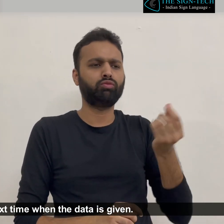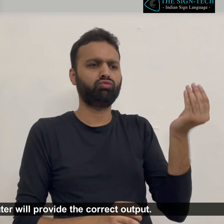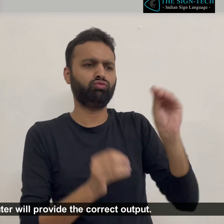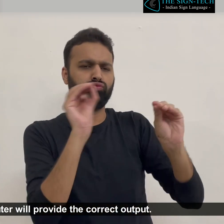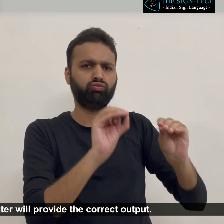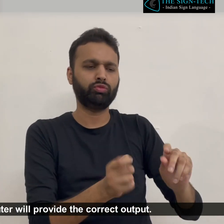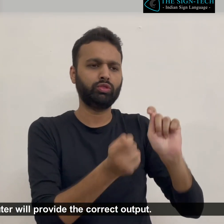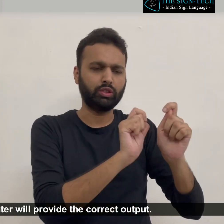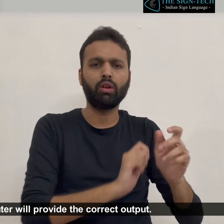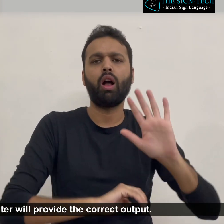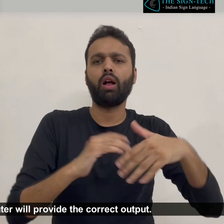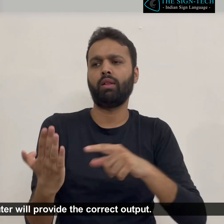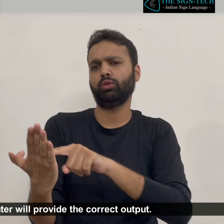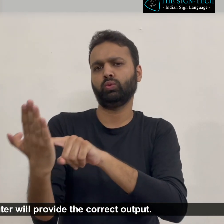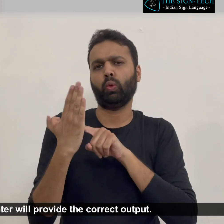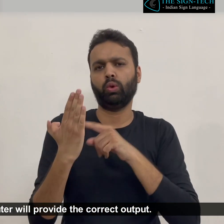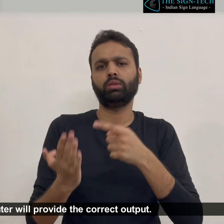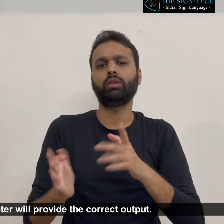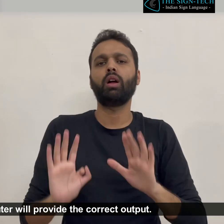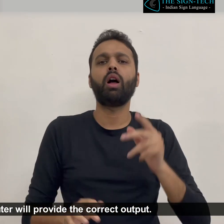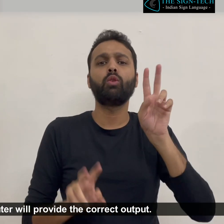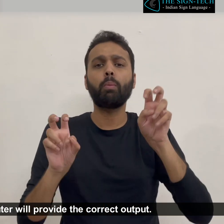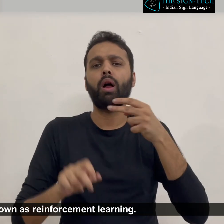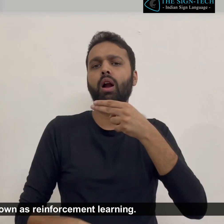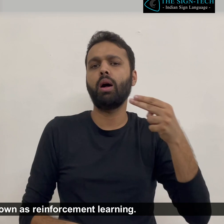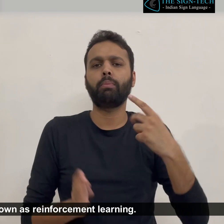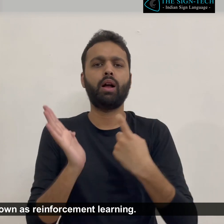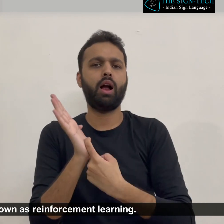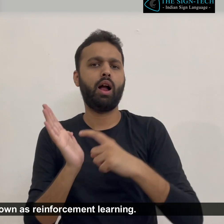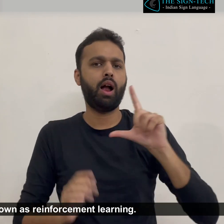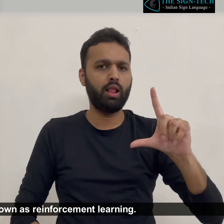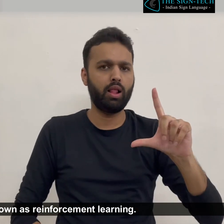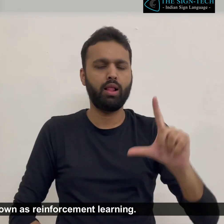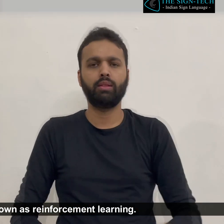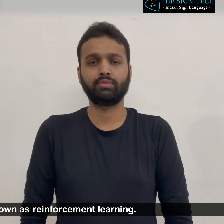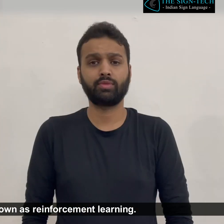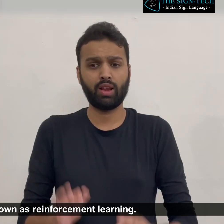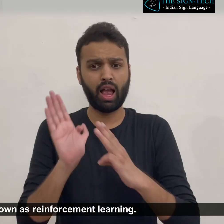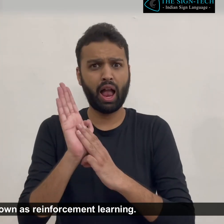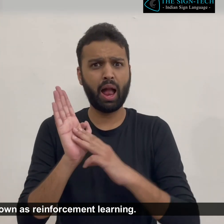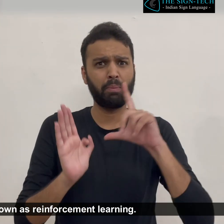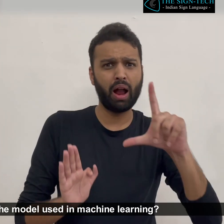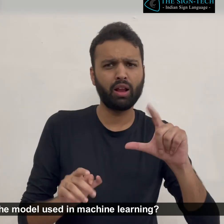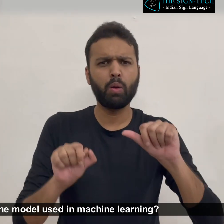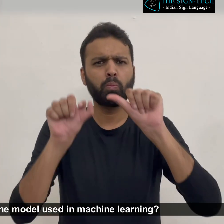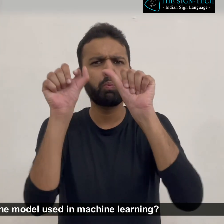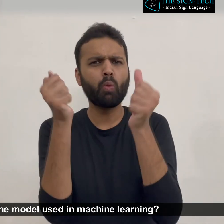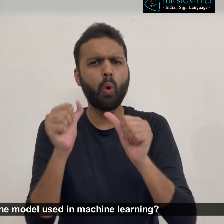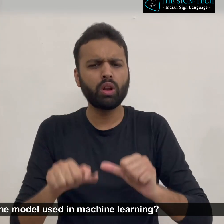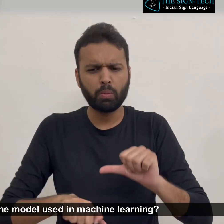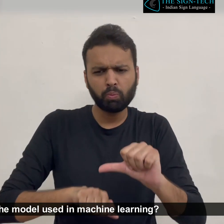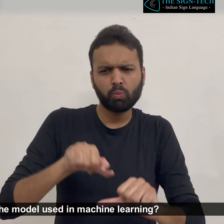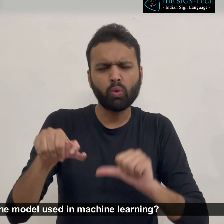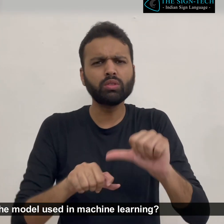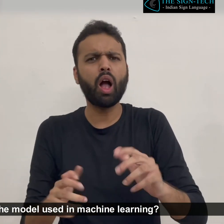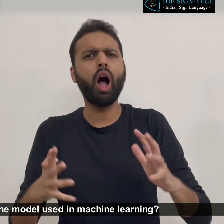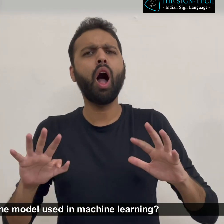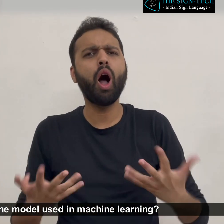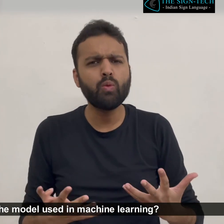The computer will provide the correct output. It is known as reinforcement learning. So, what is the model used in